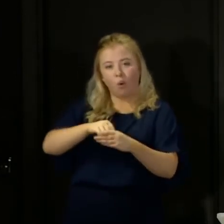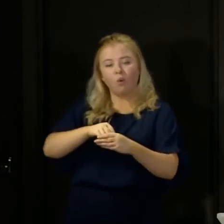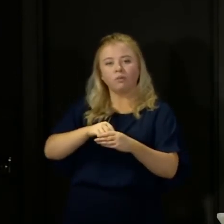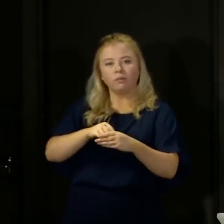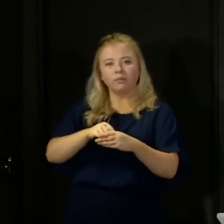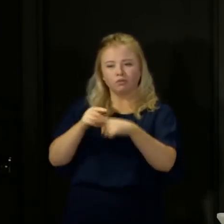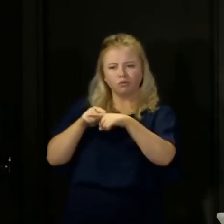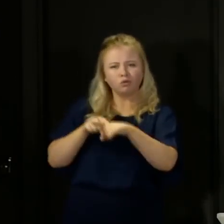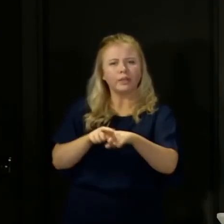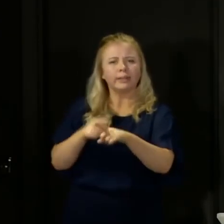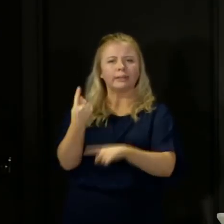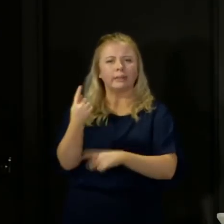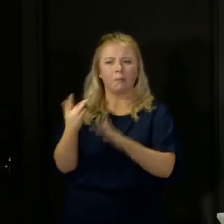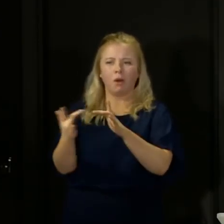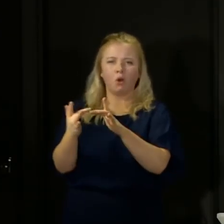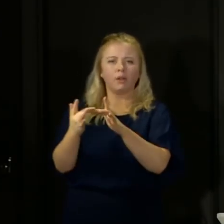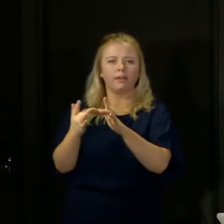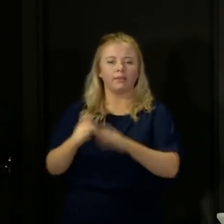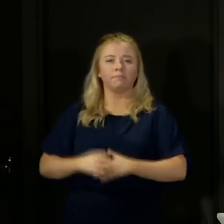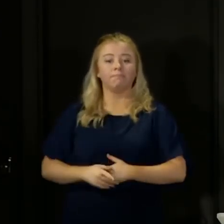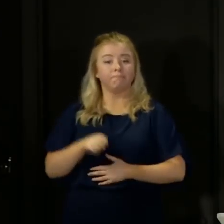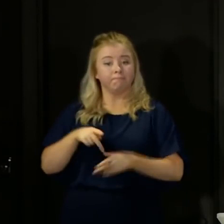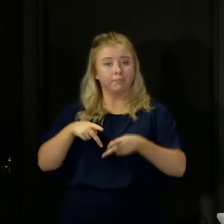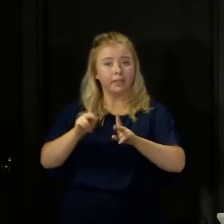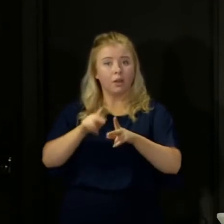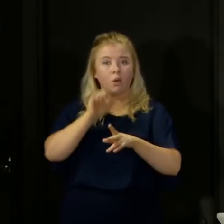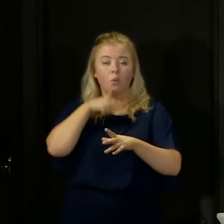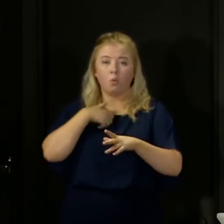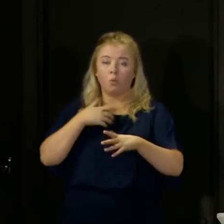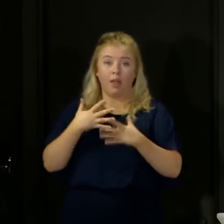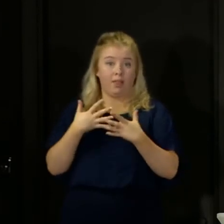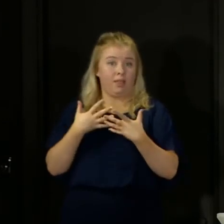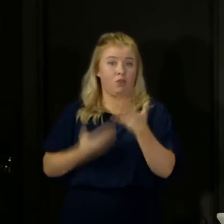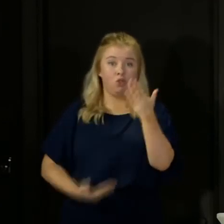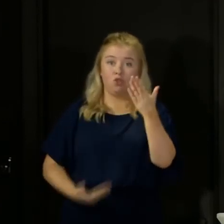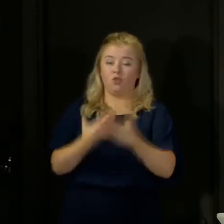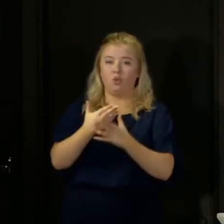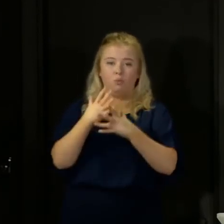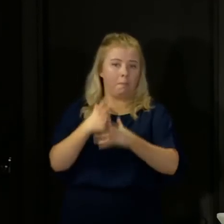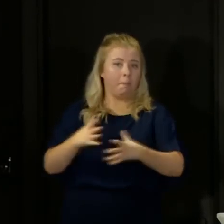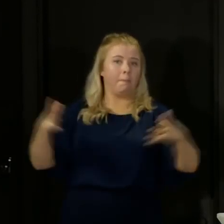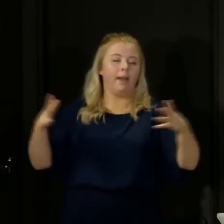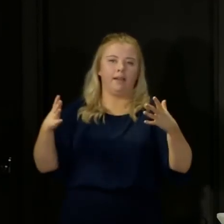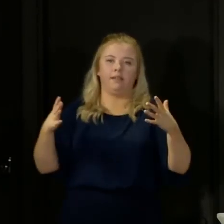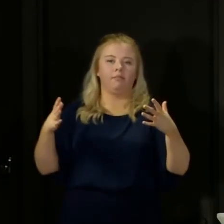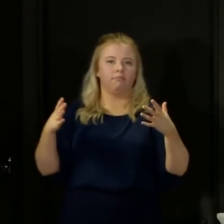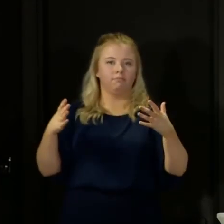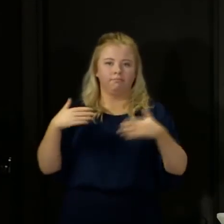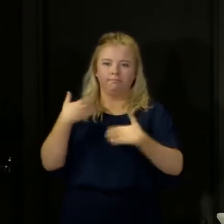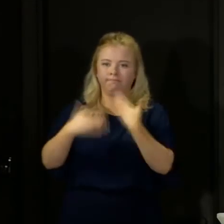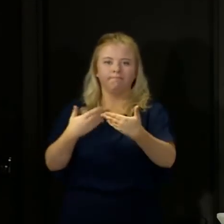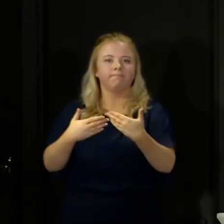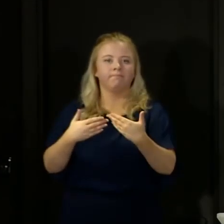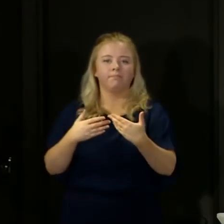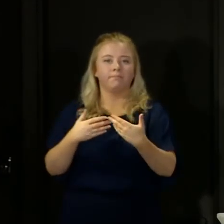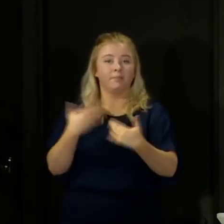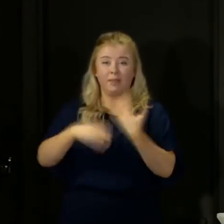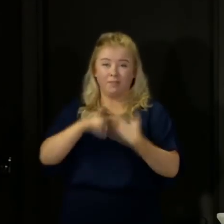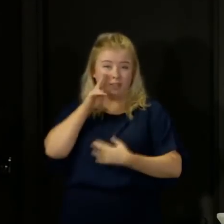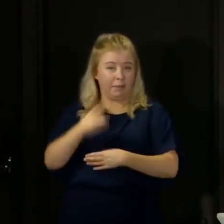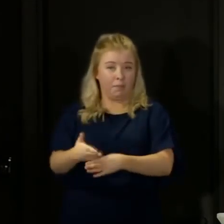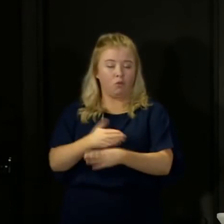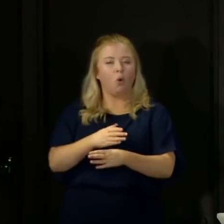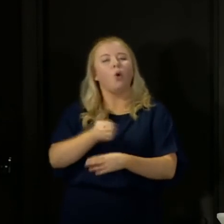Now, this is a system that will operate at a scale not seen before in Scotland. We have, of course, had testing and contact